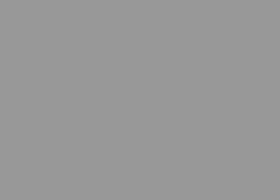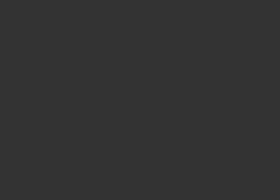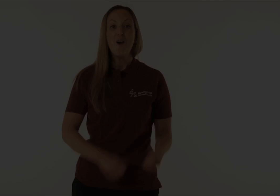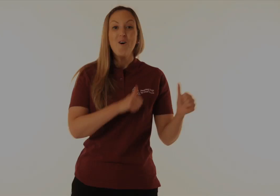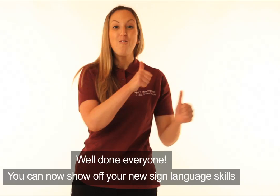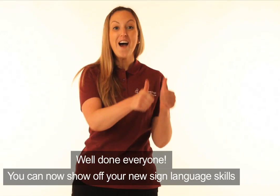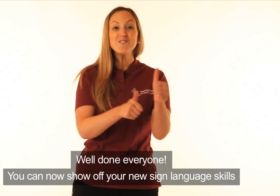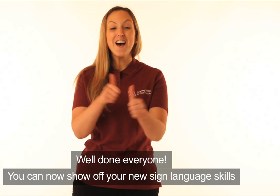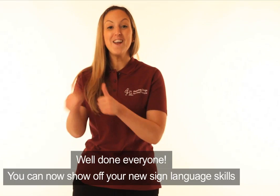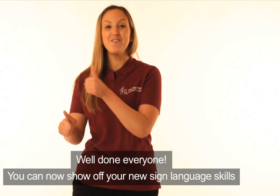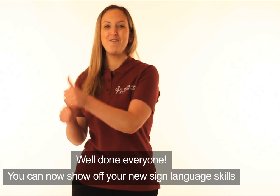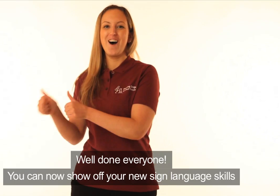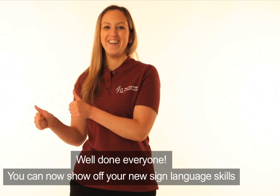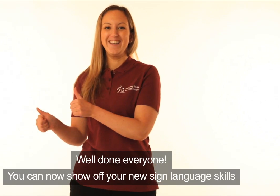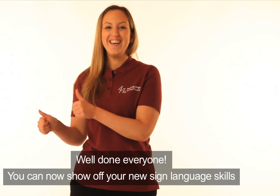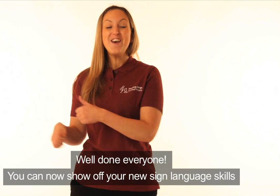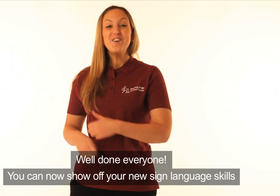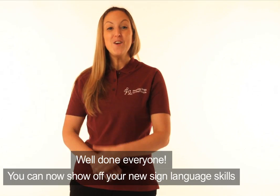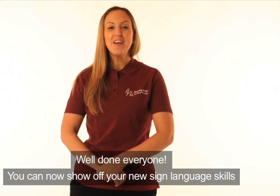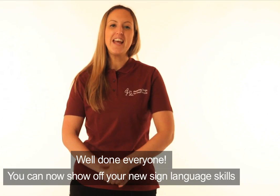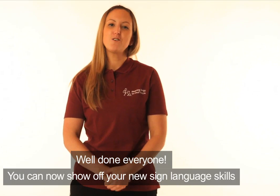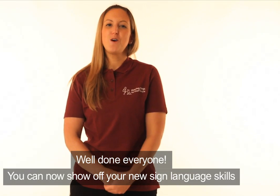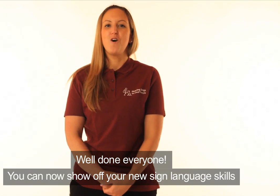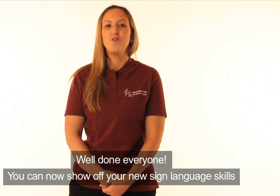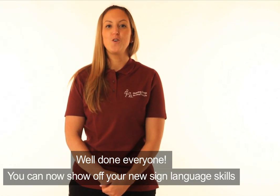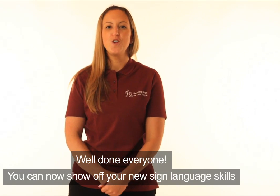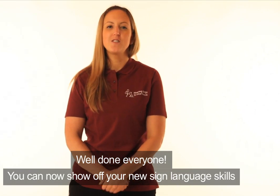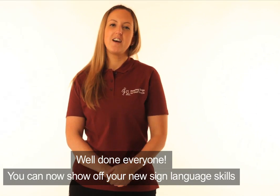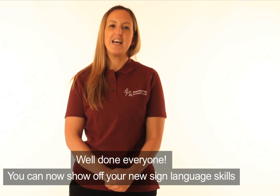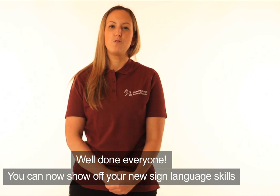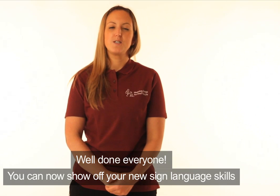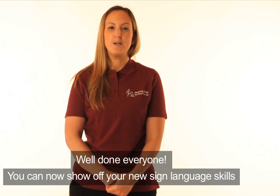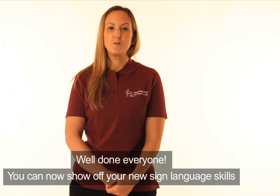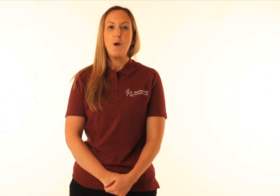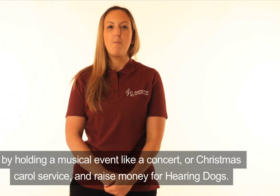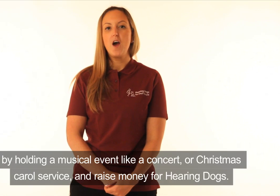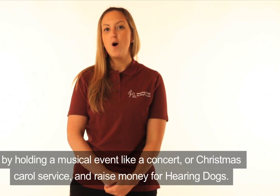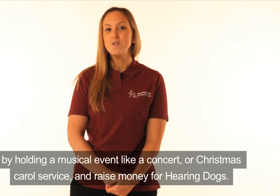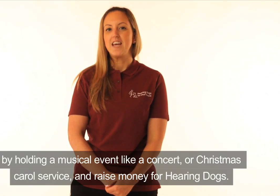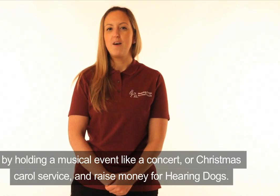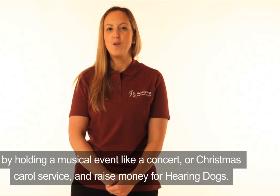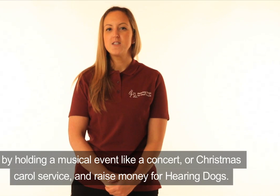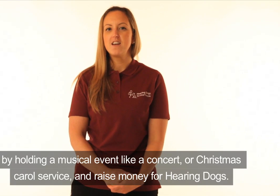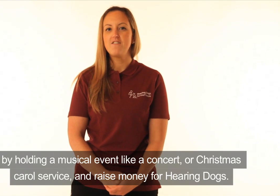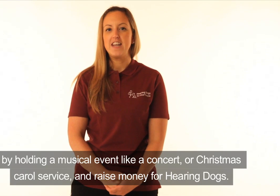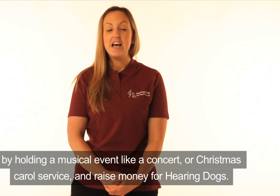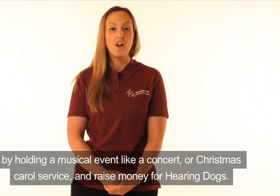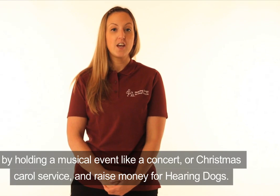Well done everyone! You can now show off your new sign language skills by holding a musical event like a